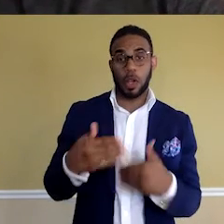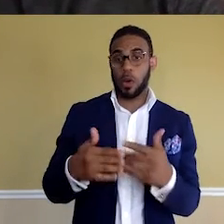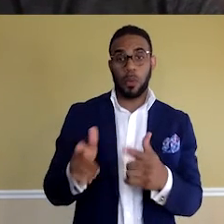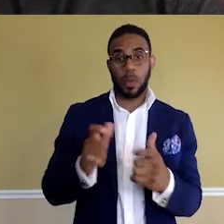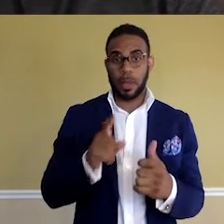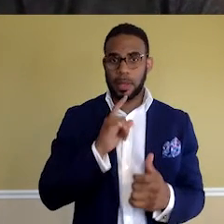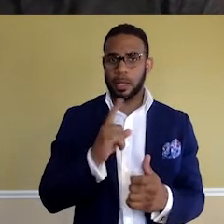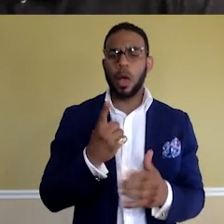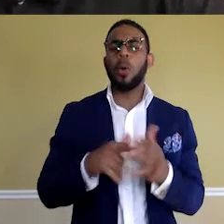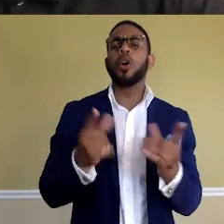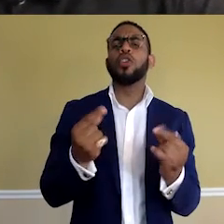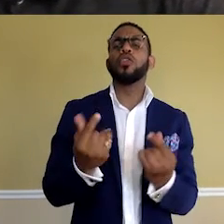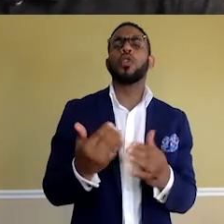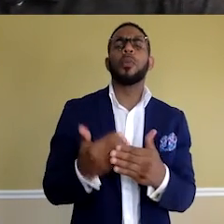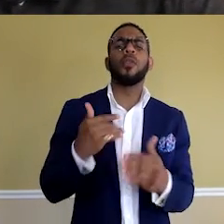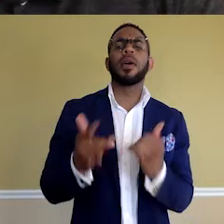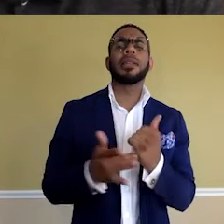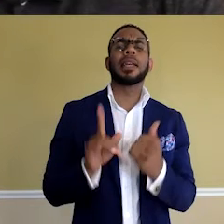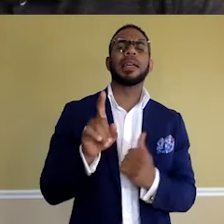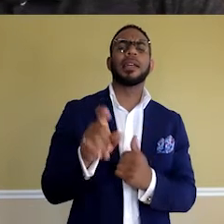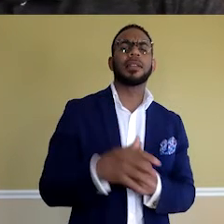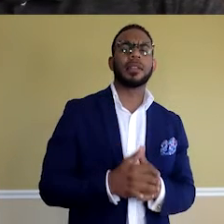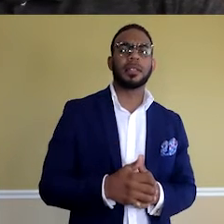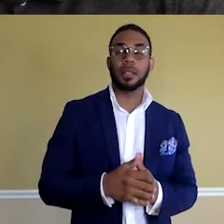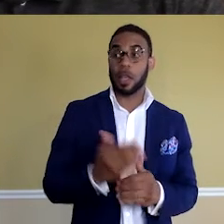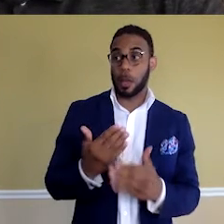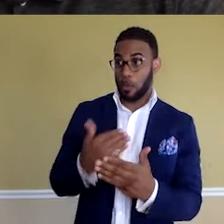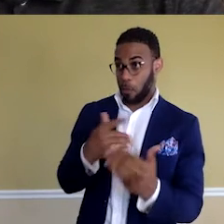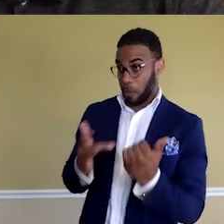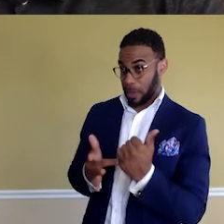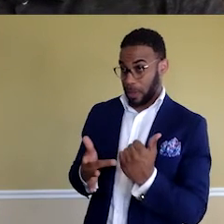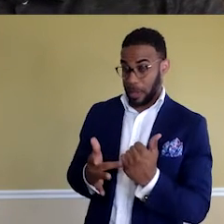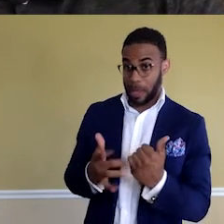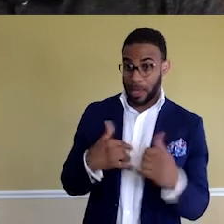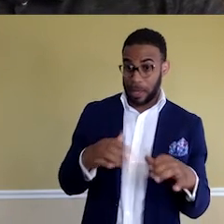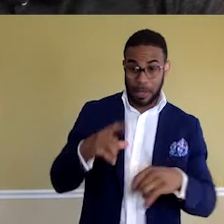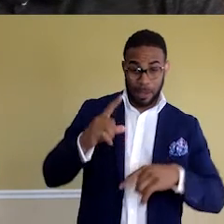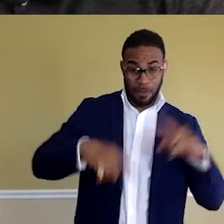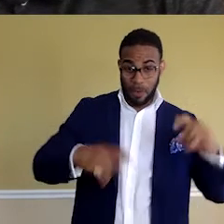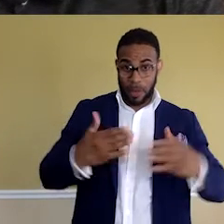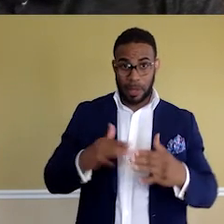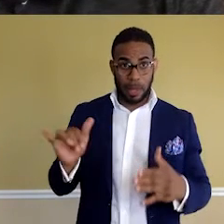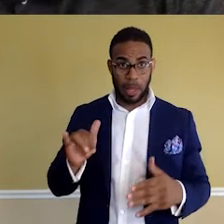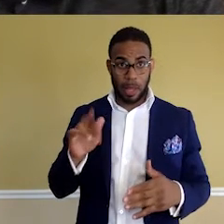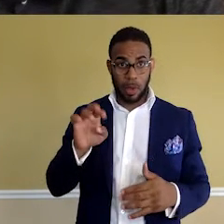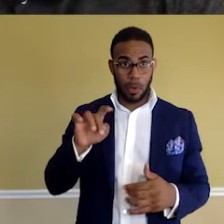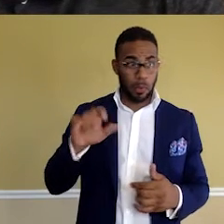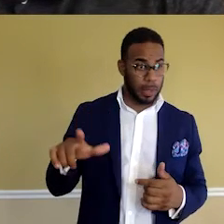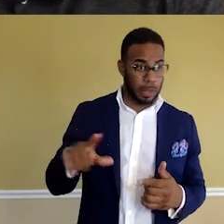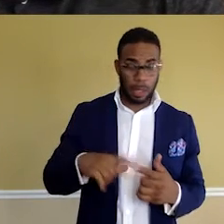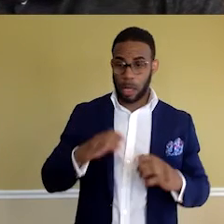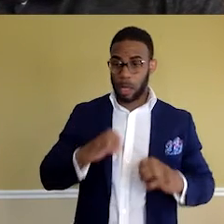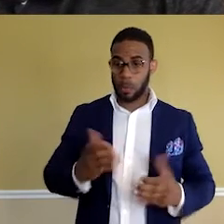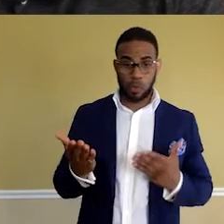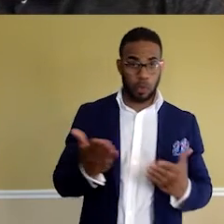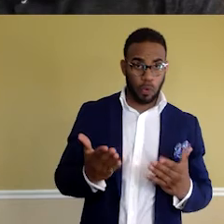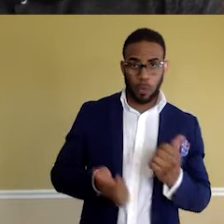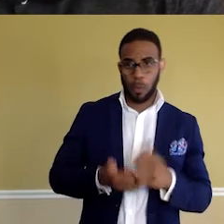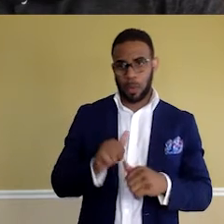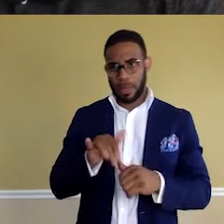what did you do before tech? Before tech, I did various things like retail, customer service, mostly in that vein. And